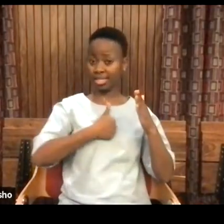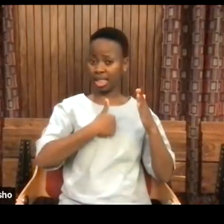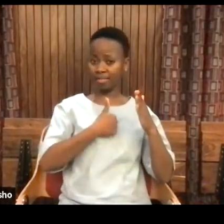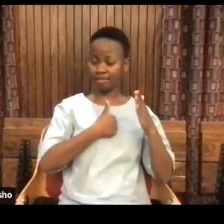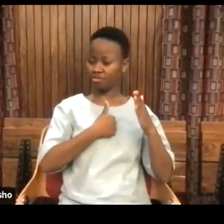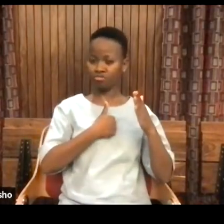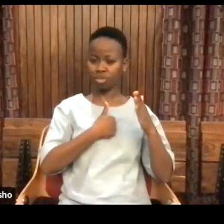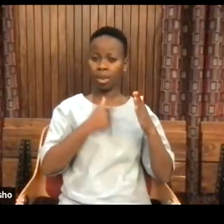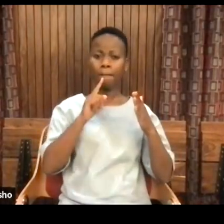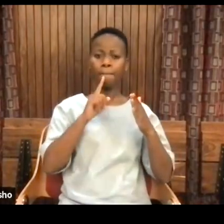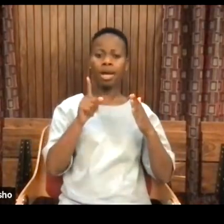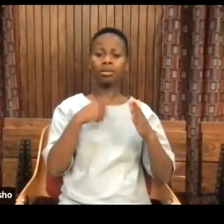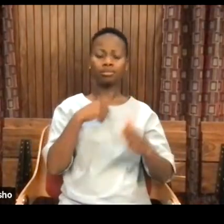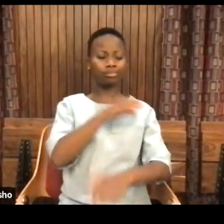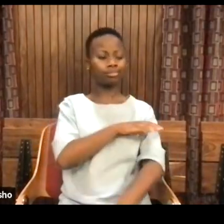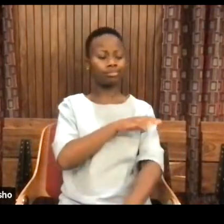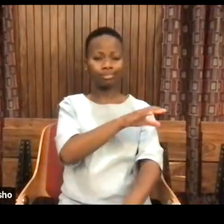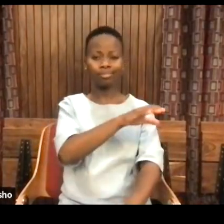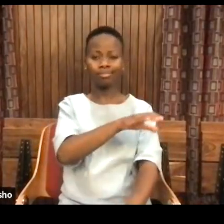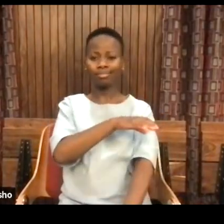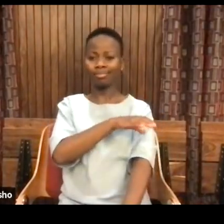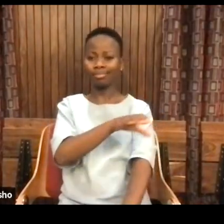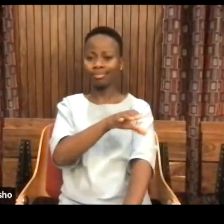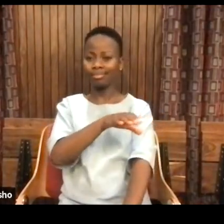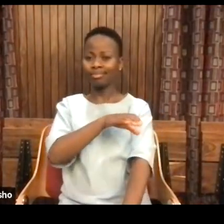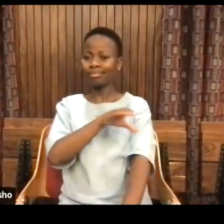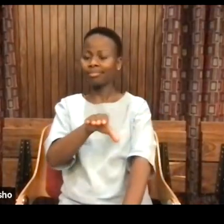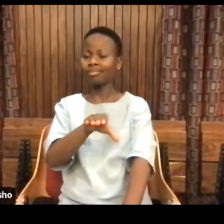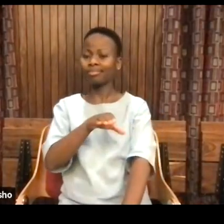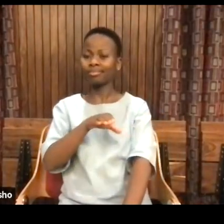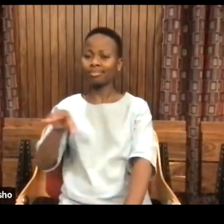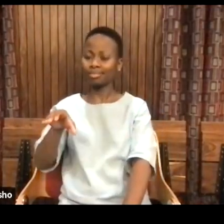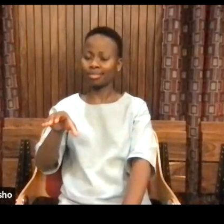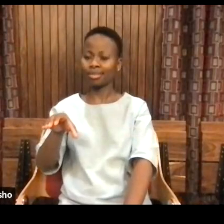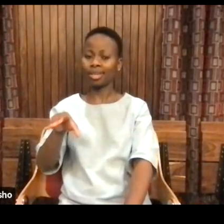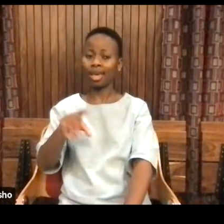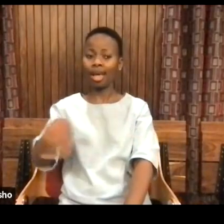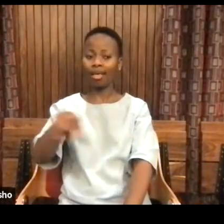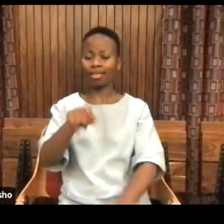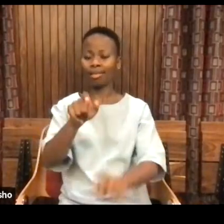but the empowered emancipation and freedom of the other and those to come.